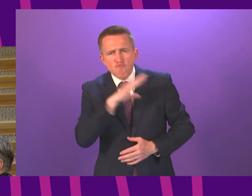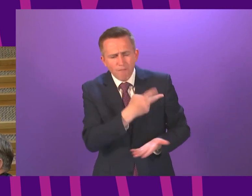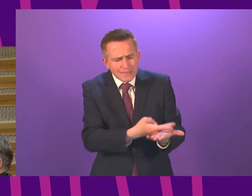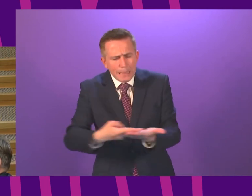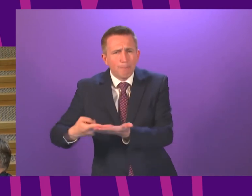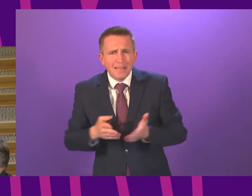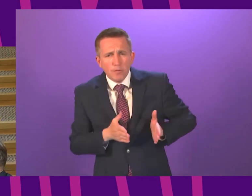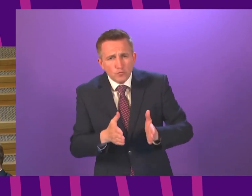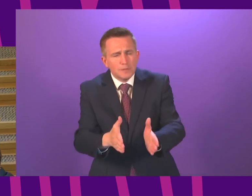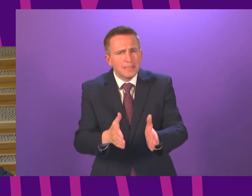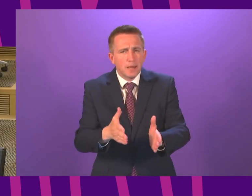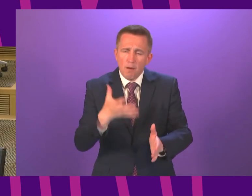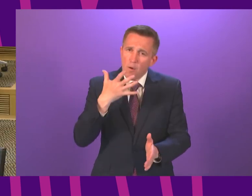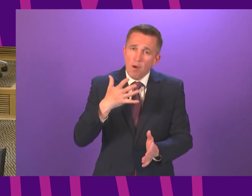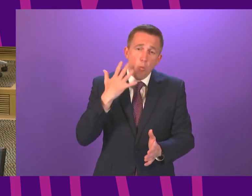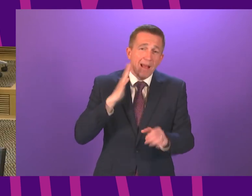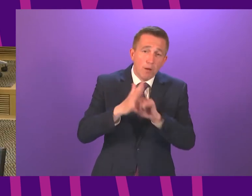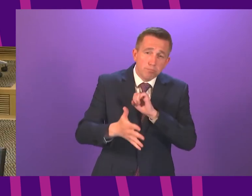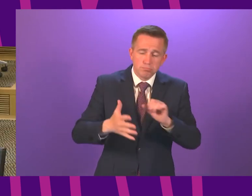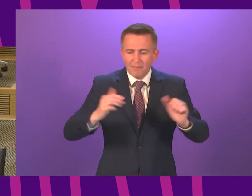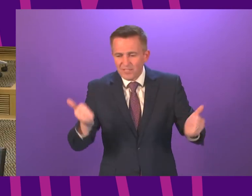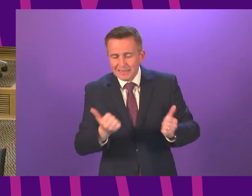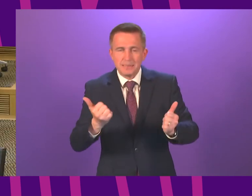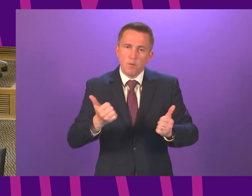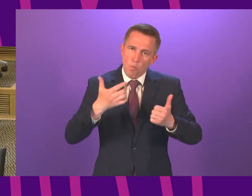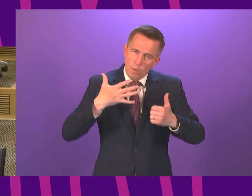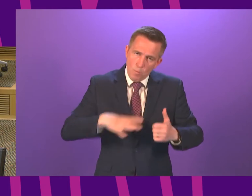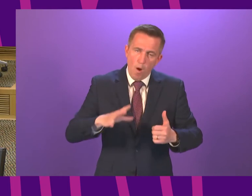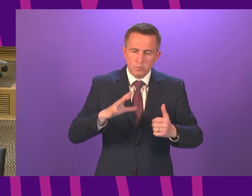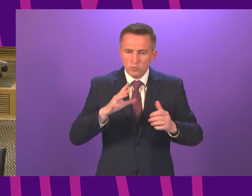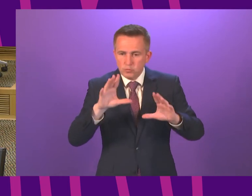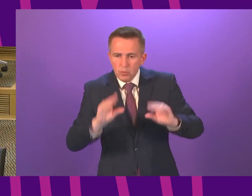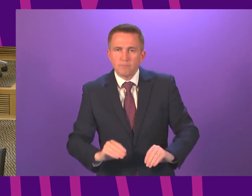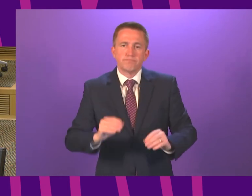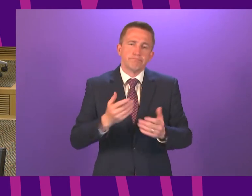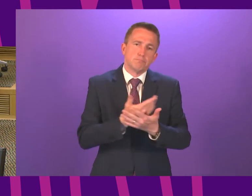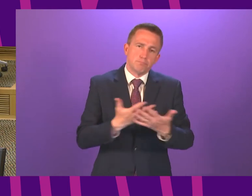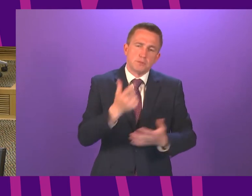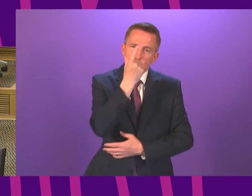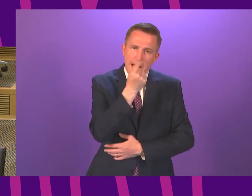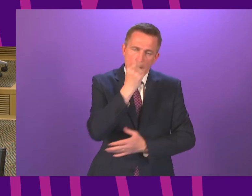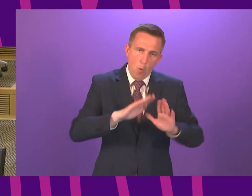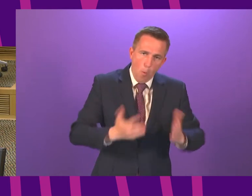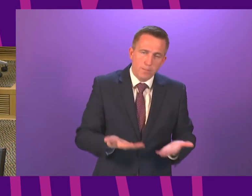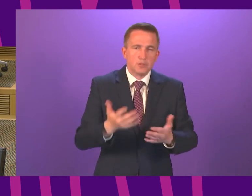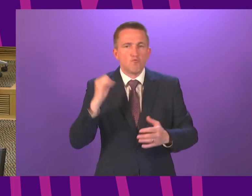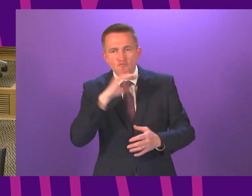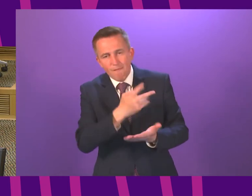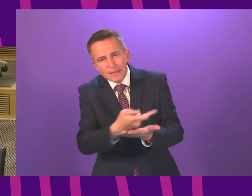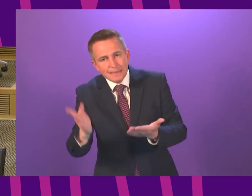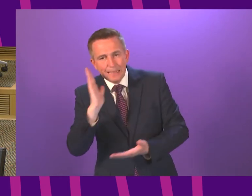that we continue that as we come out of this pandemic and that is a key area of work that the government is taking forward we will publish